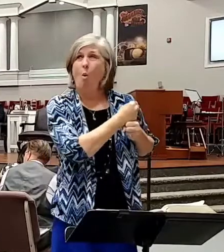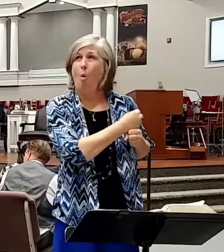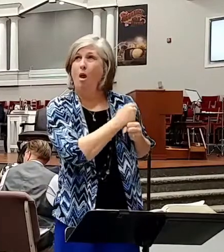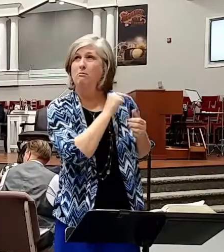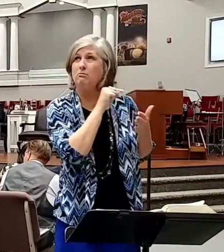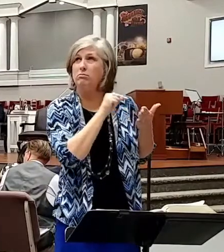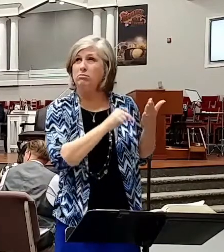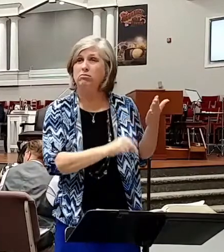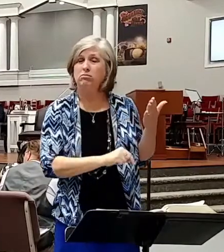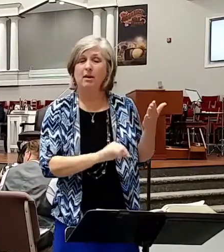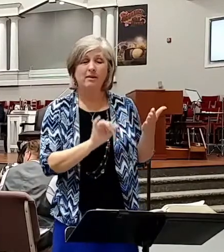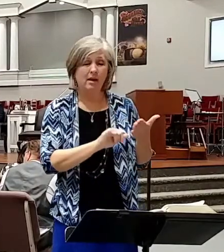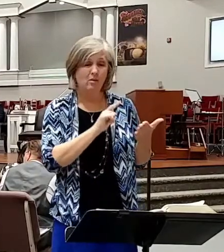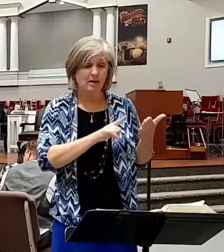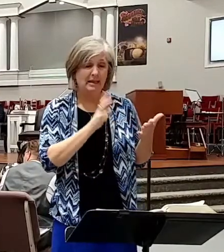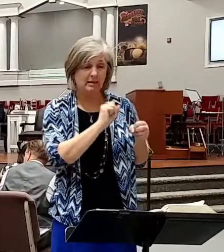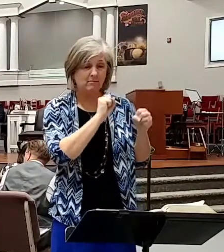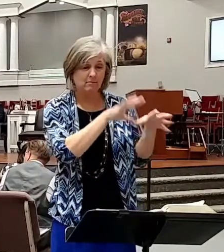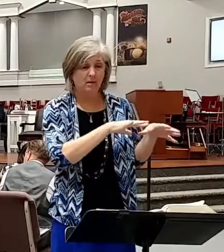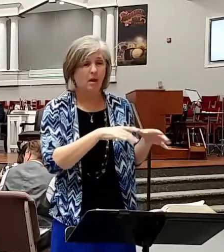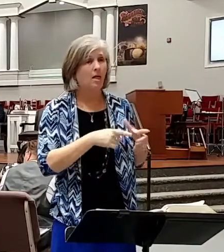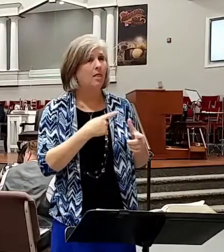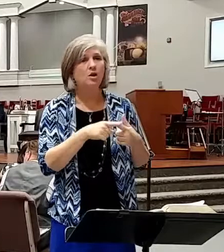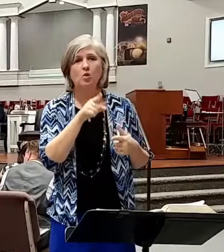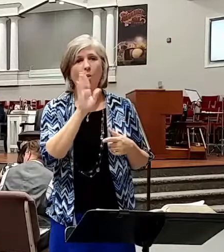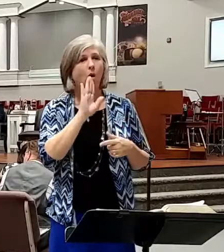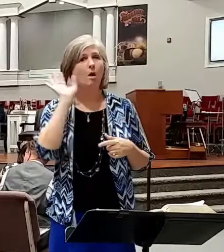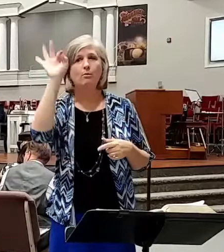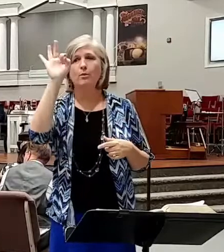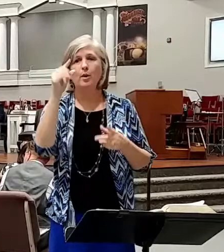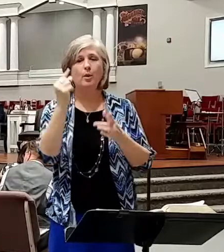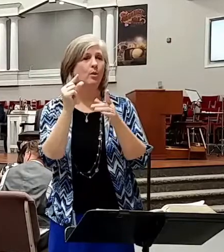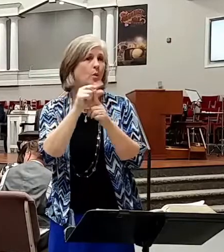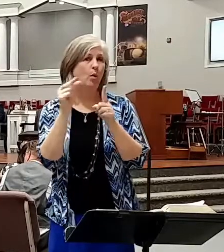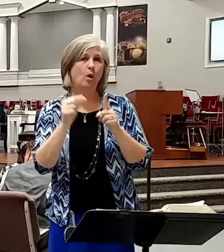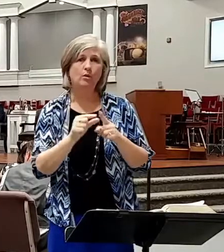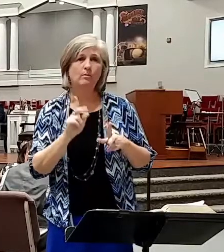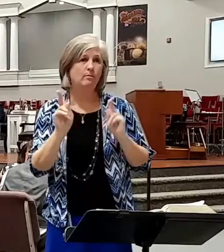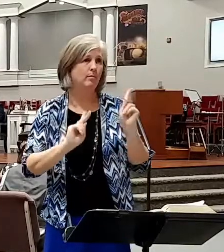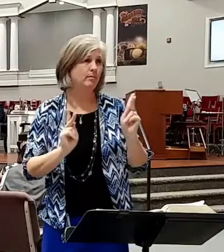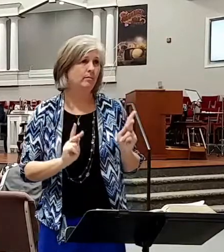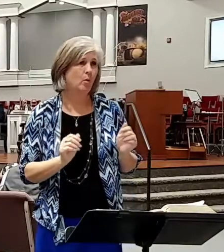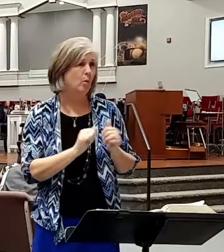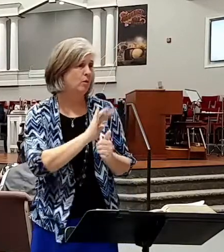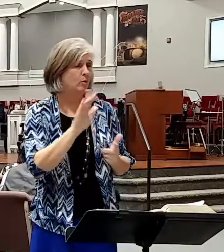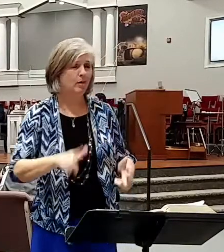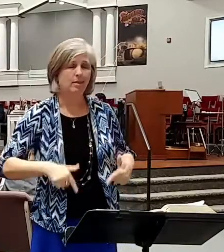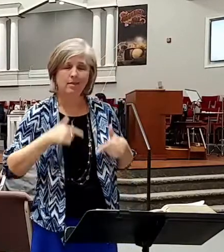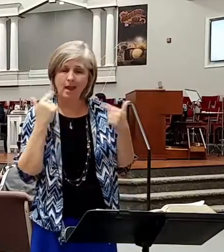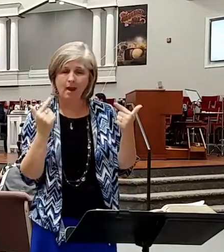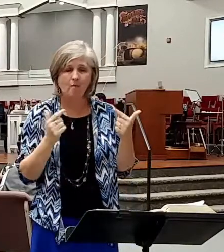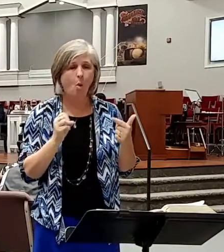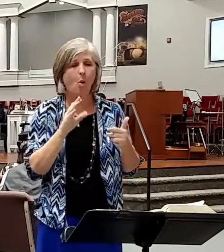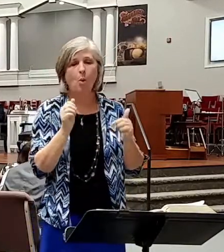there you will not preach the word with your life or with your lips